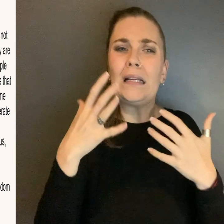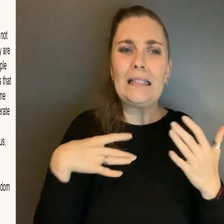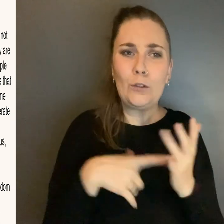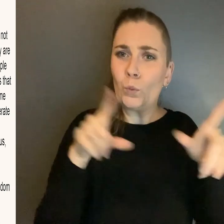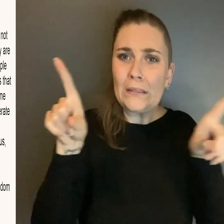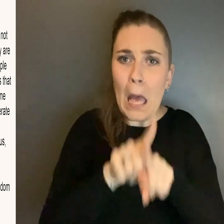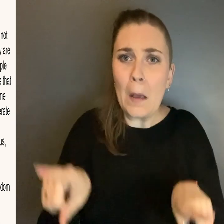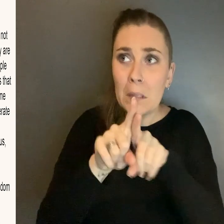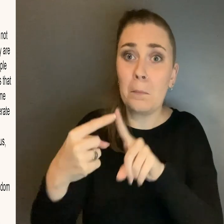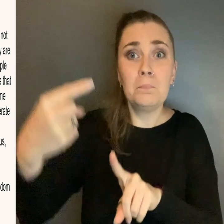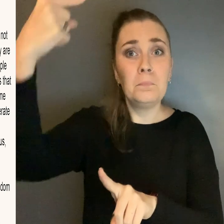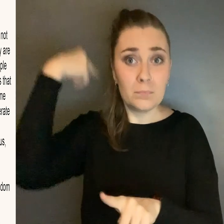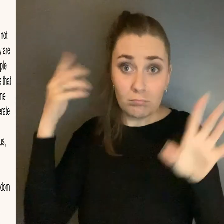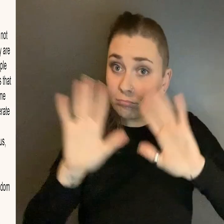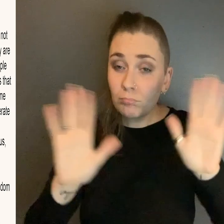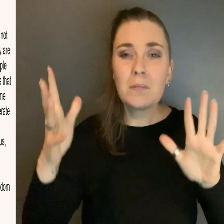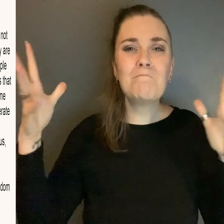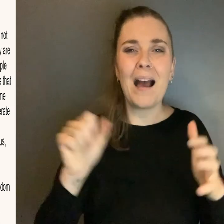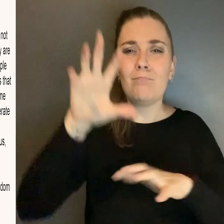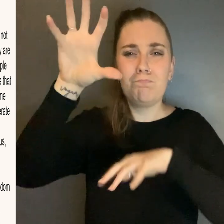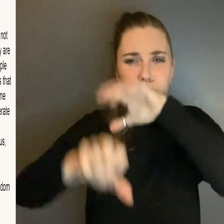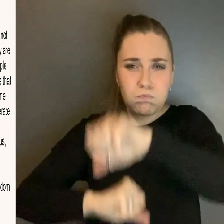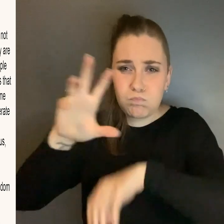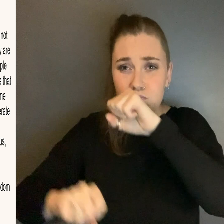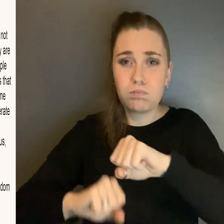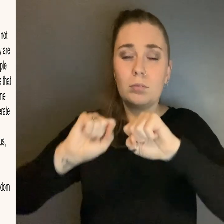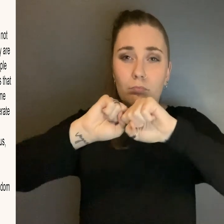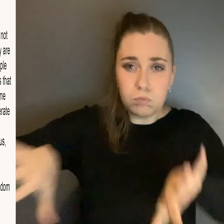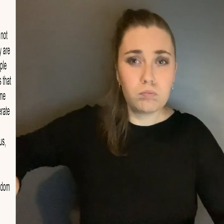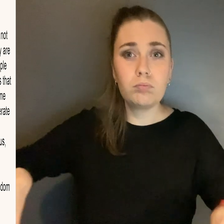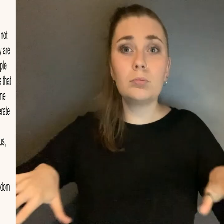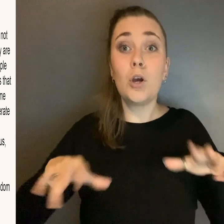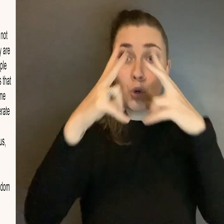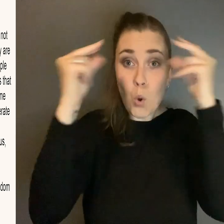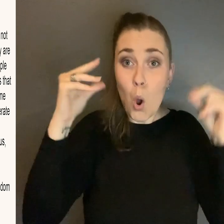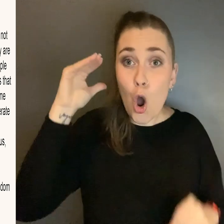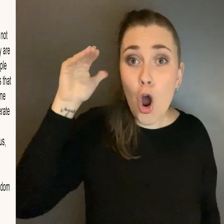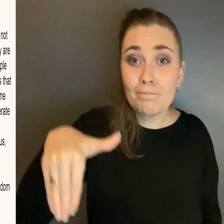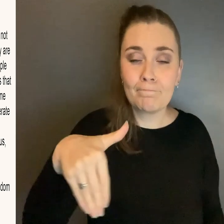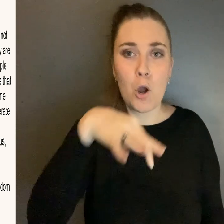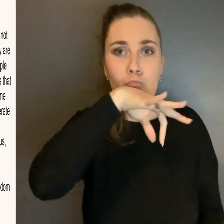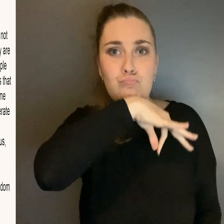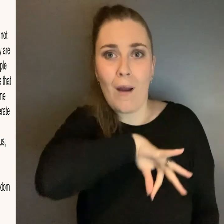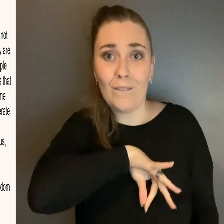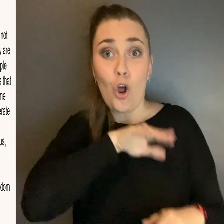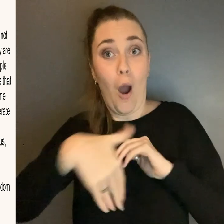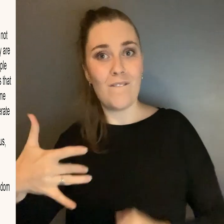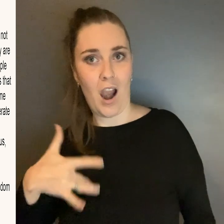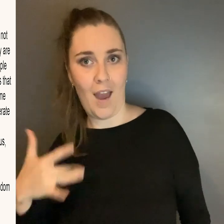same We must dismantle the nursing home industry that places profits over lives As they endanger